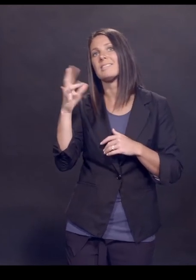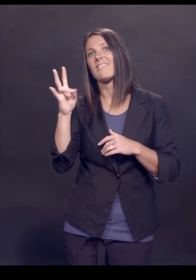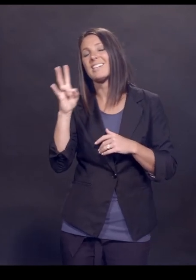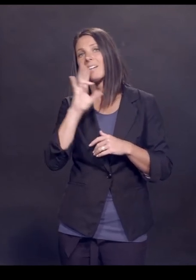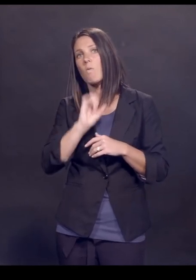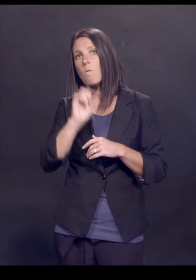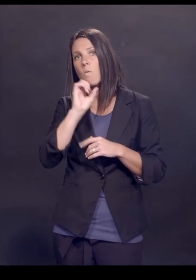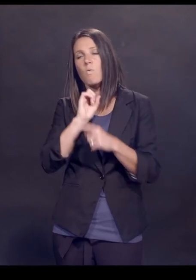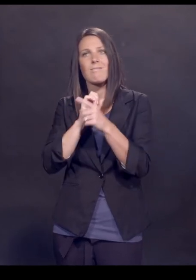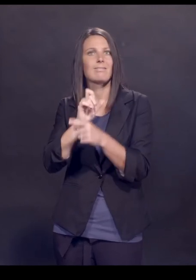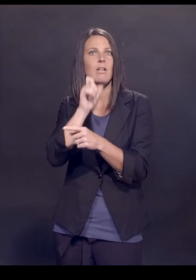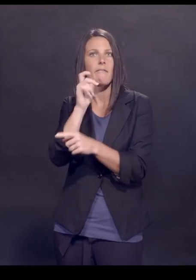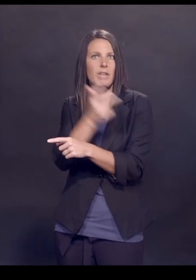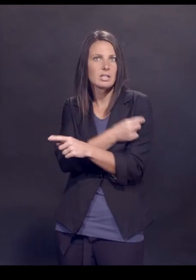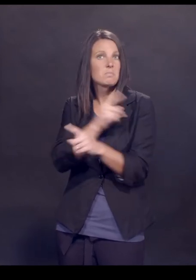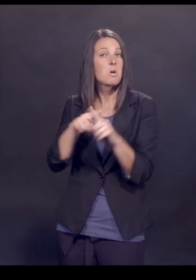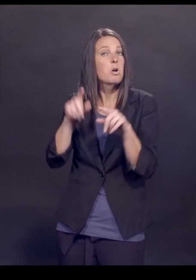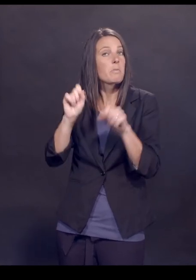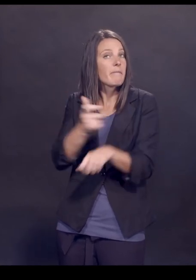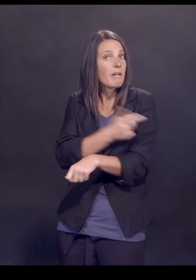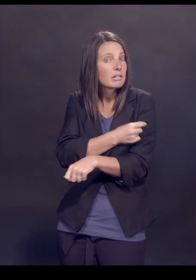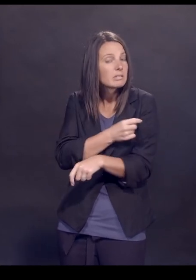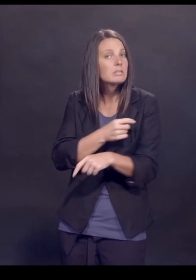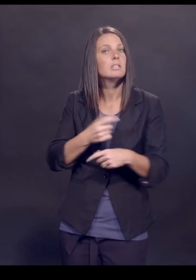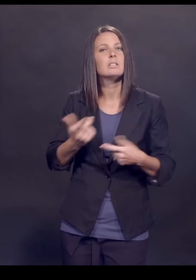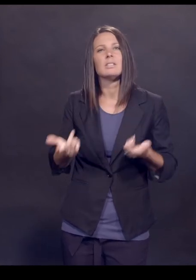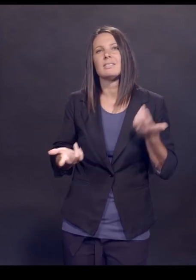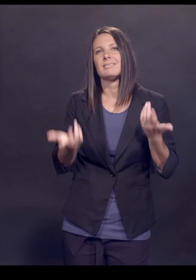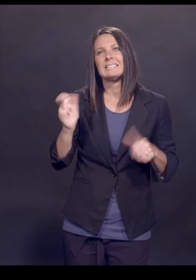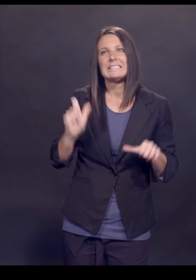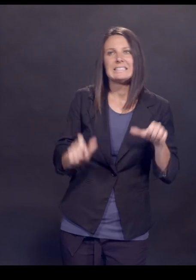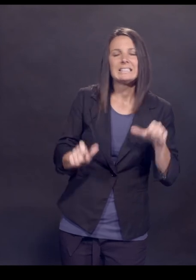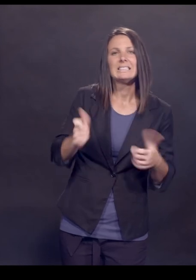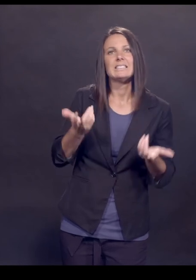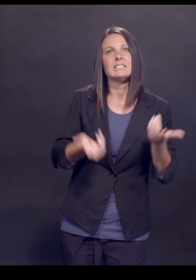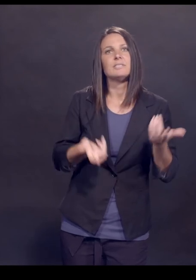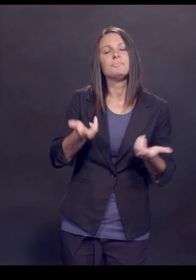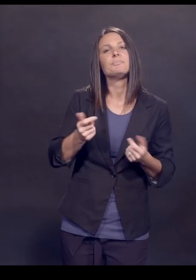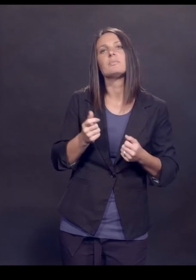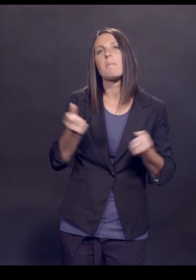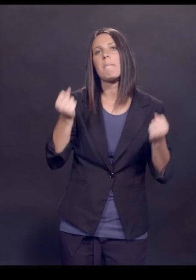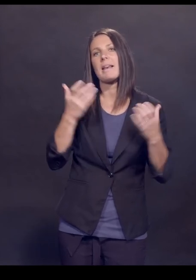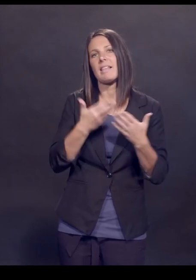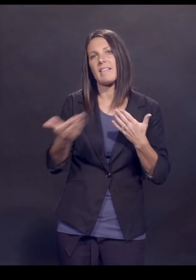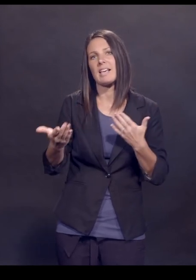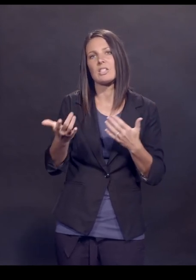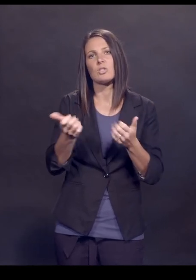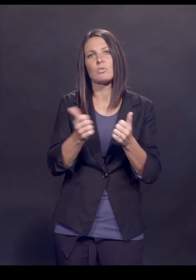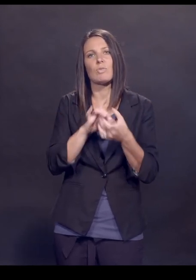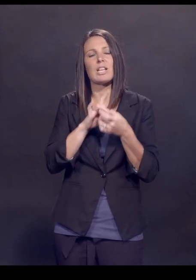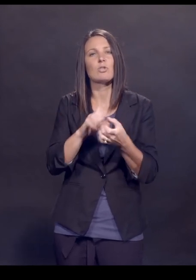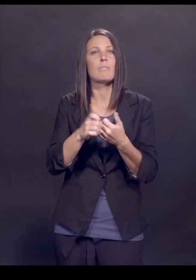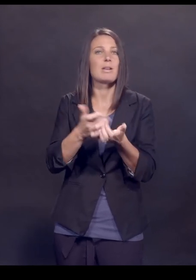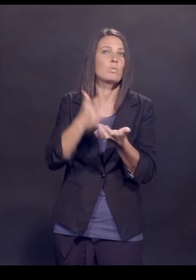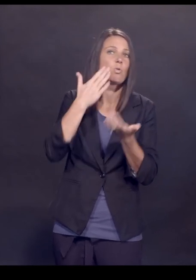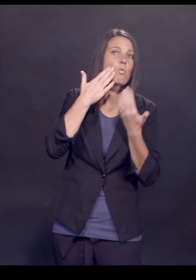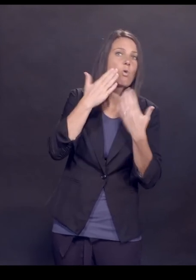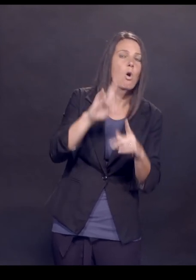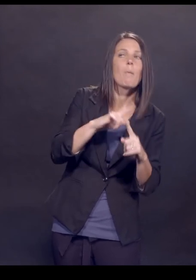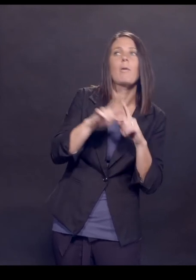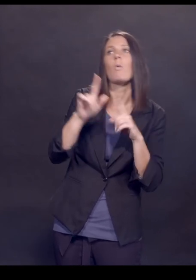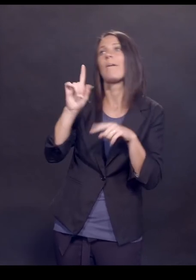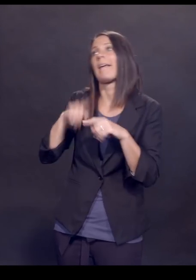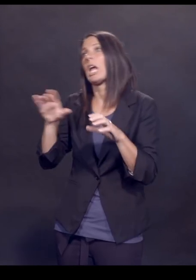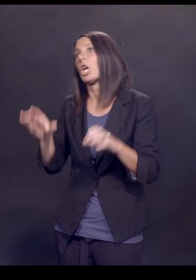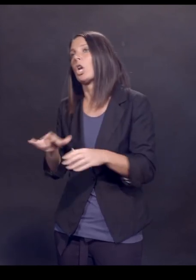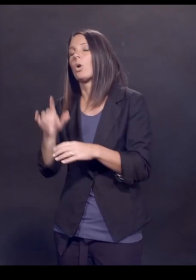who also weren't vaccinated, but could be vaccinated. So it's just, you know, I, there's so many things in medicine. We don't know. There's so many things in medicine we